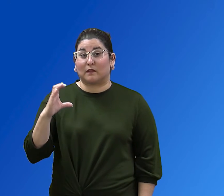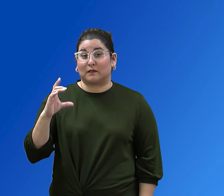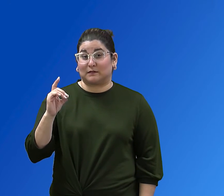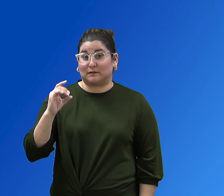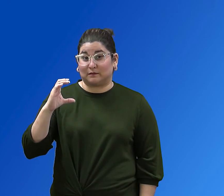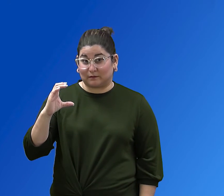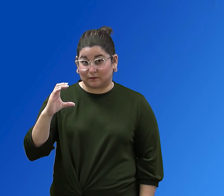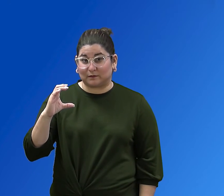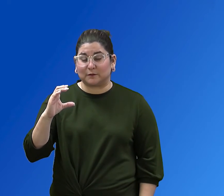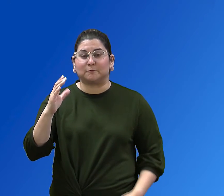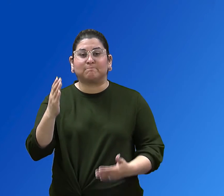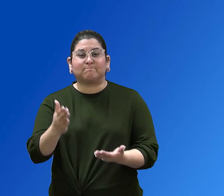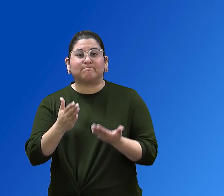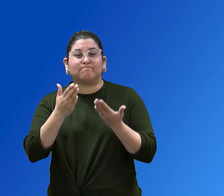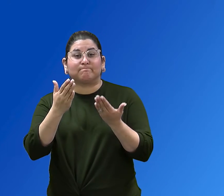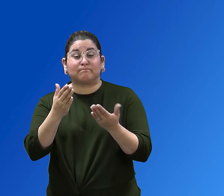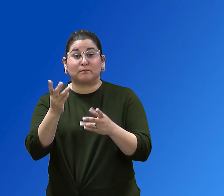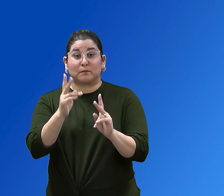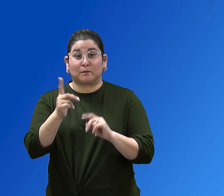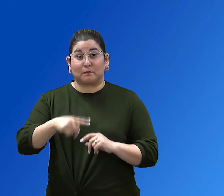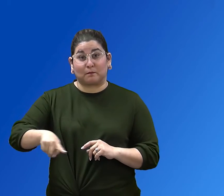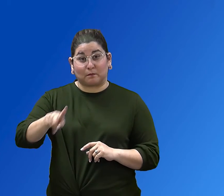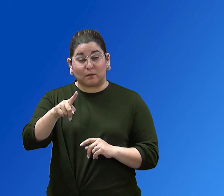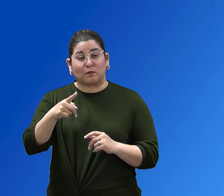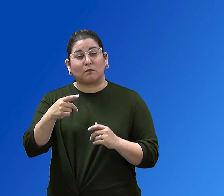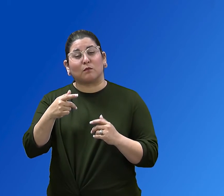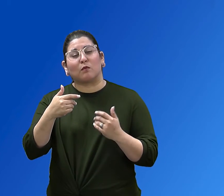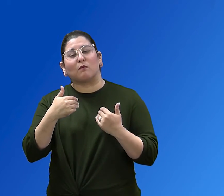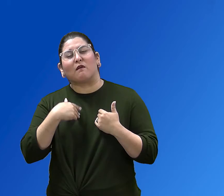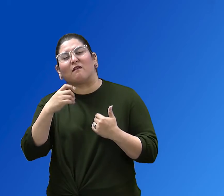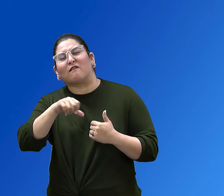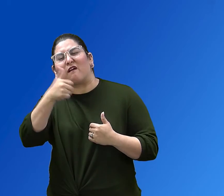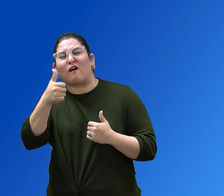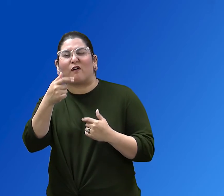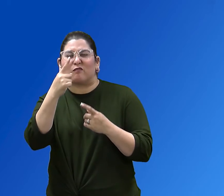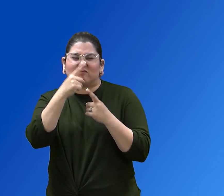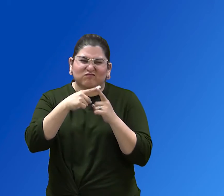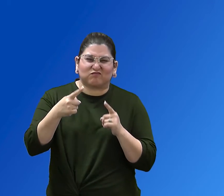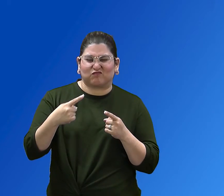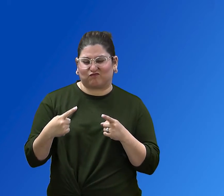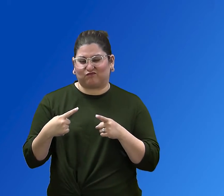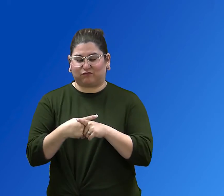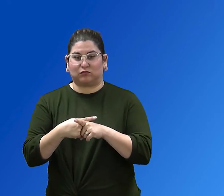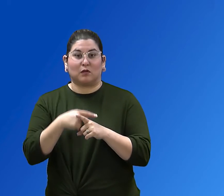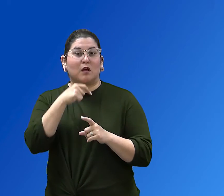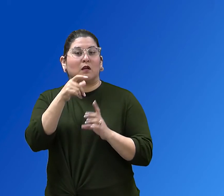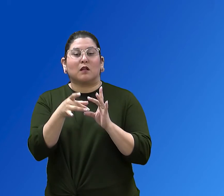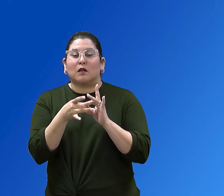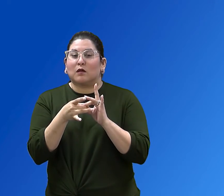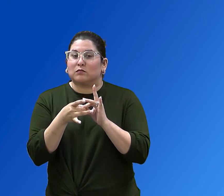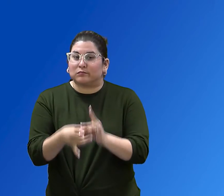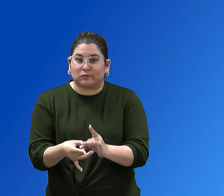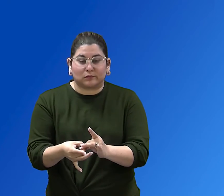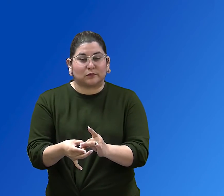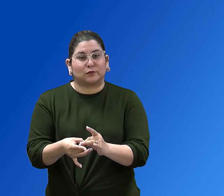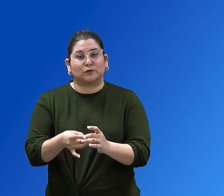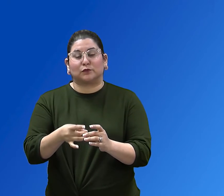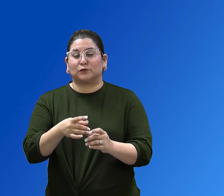CDC recommends that people with other types of allergies not related to vaccines or